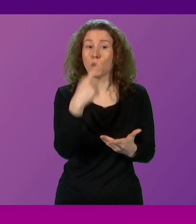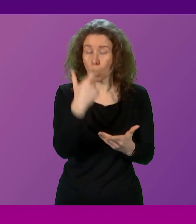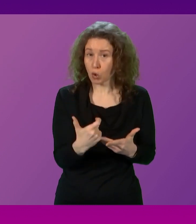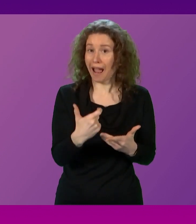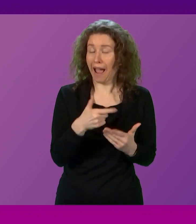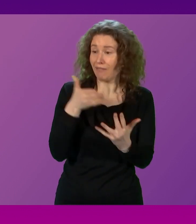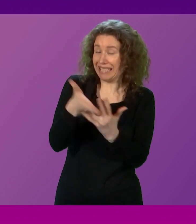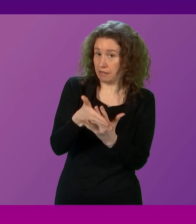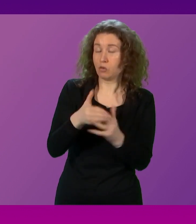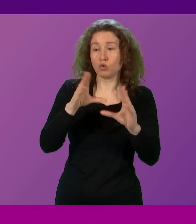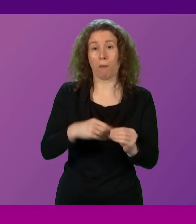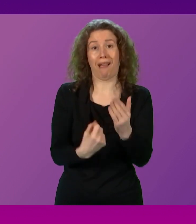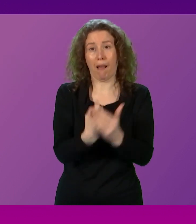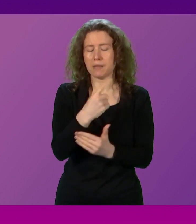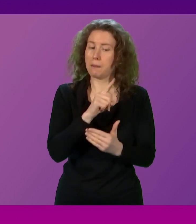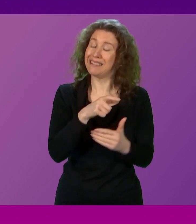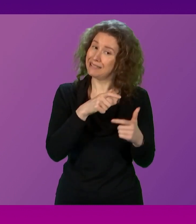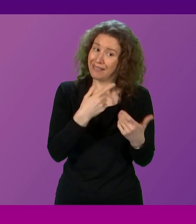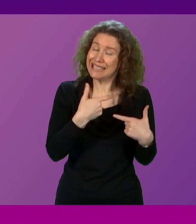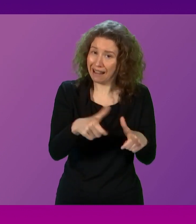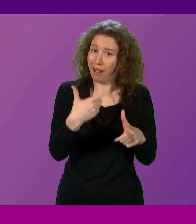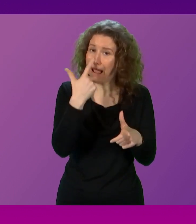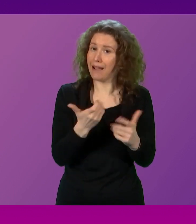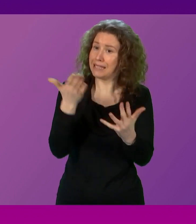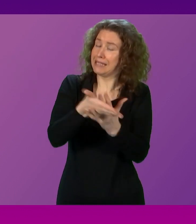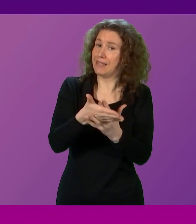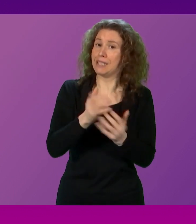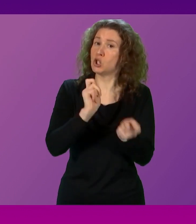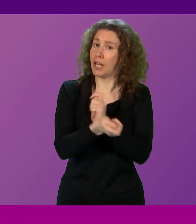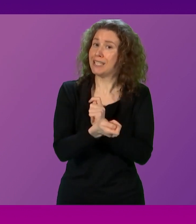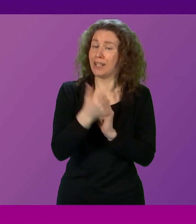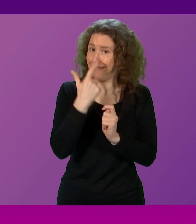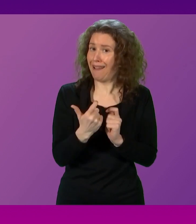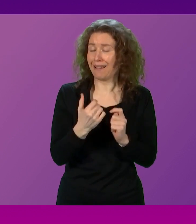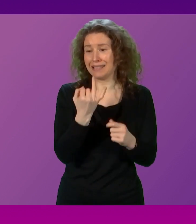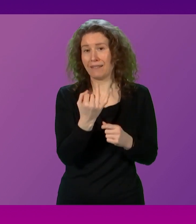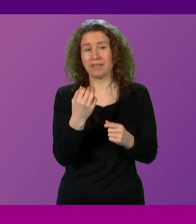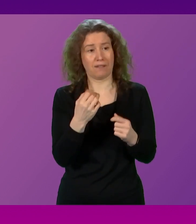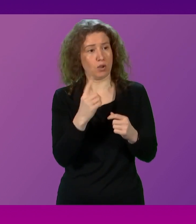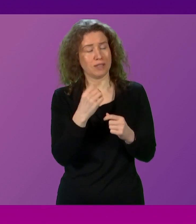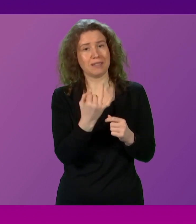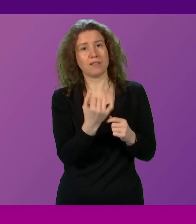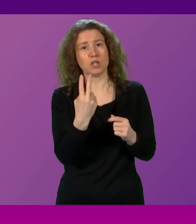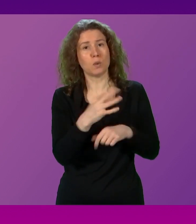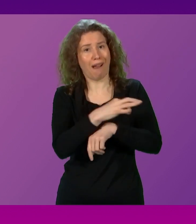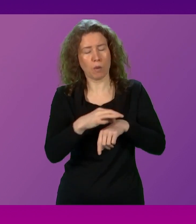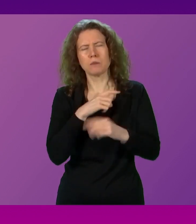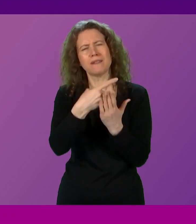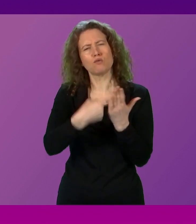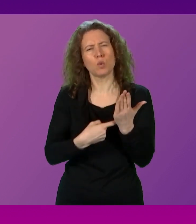this happening. And they still have the power to change this in the first 72 hours under Rule 19